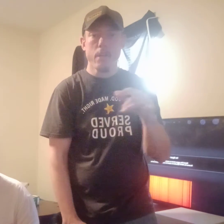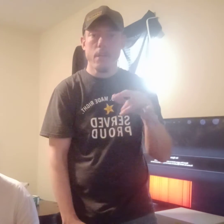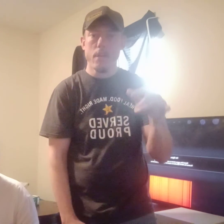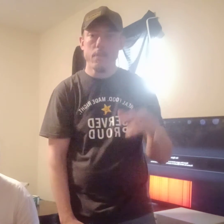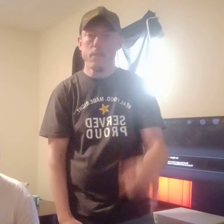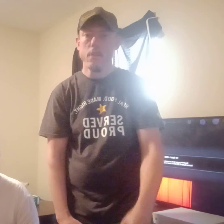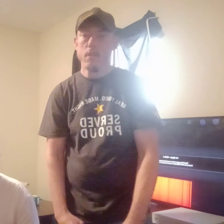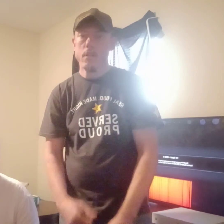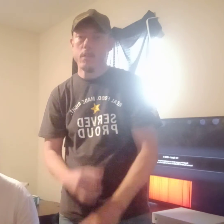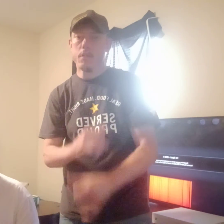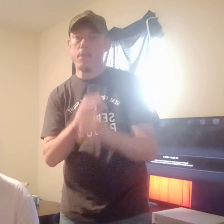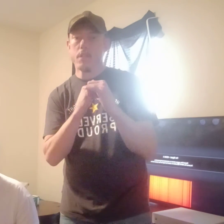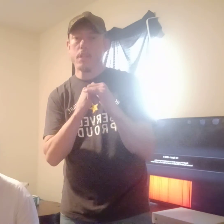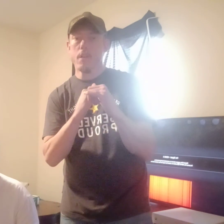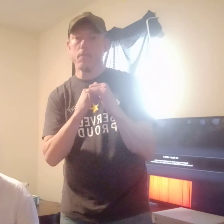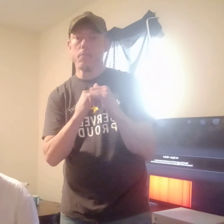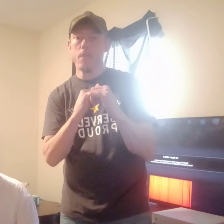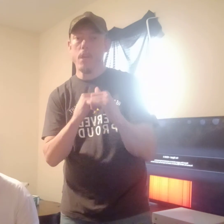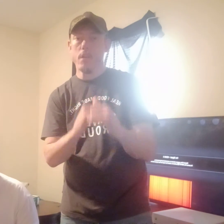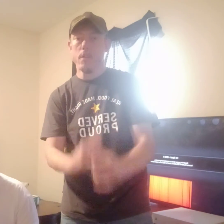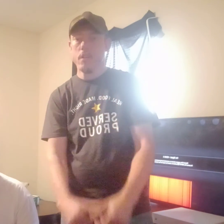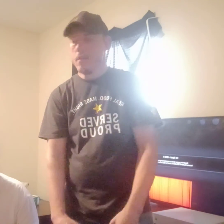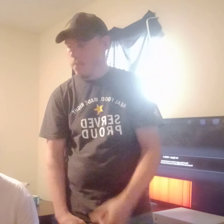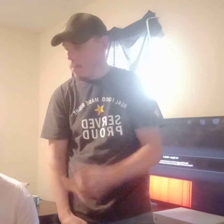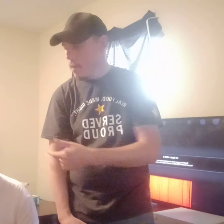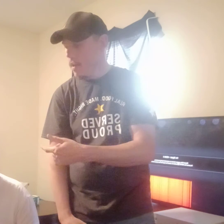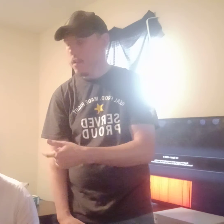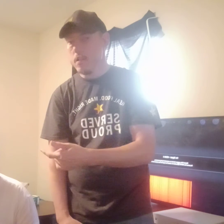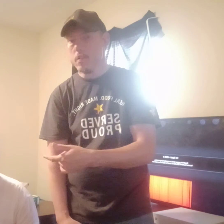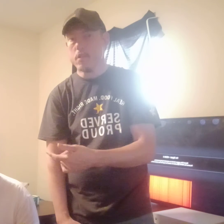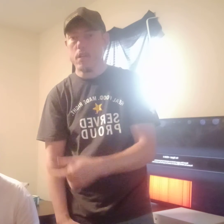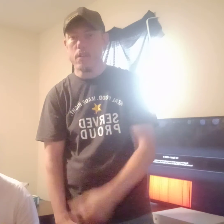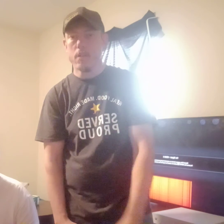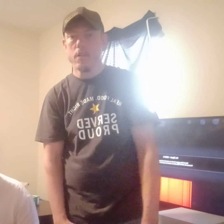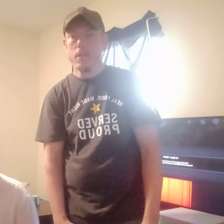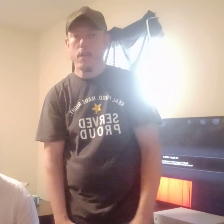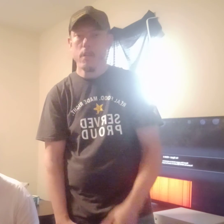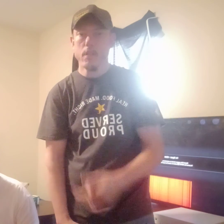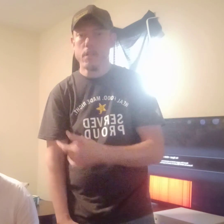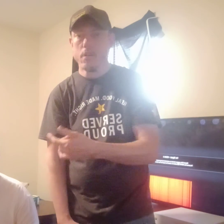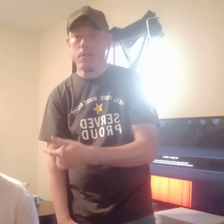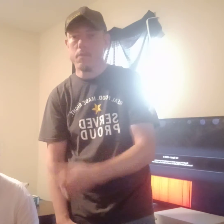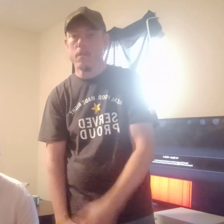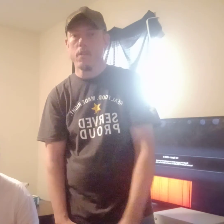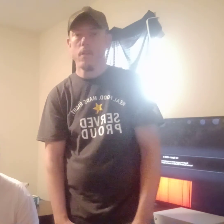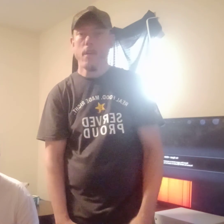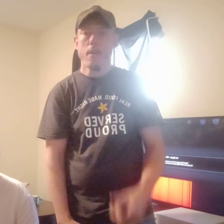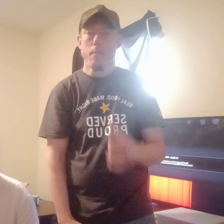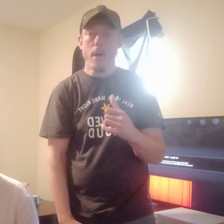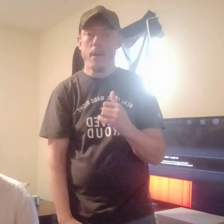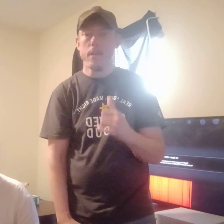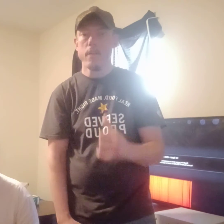believe, it's myself and me, my baby on a try, this is Godwin. Bye,